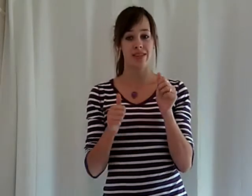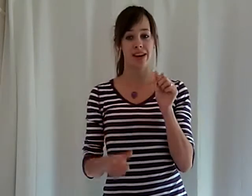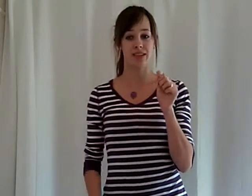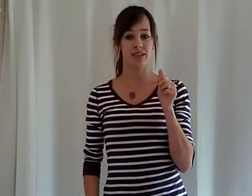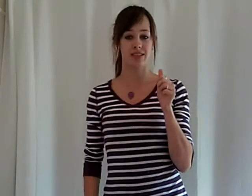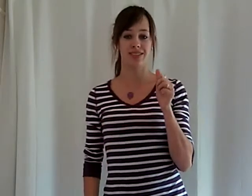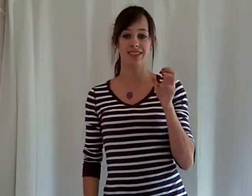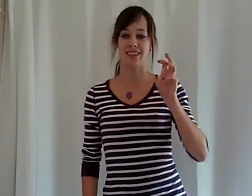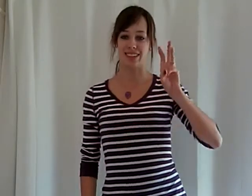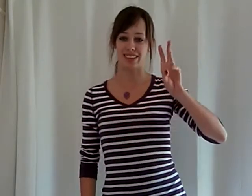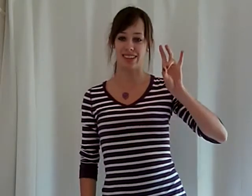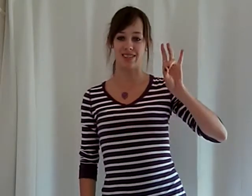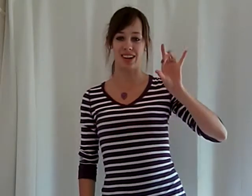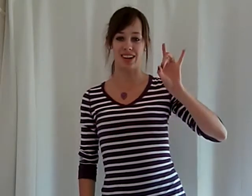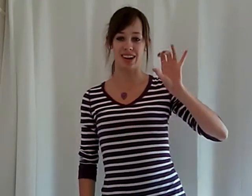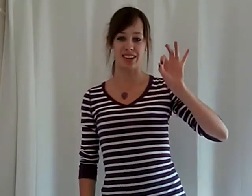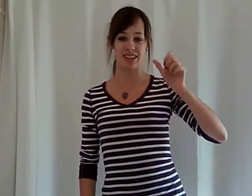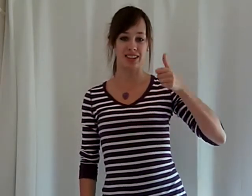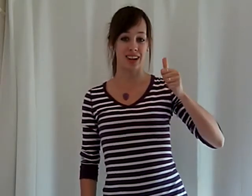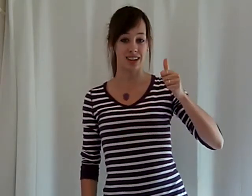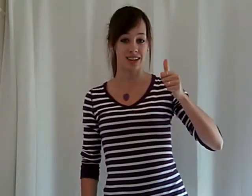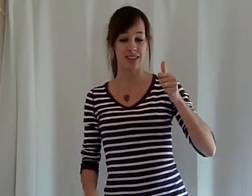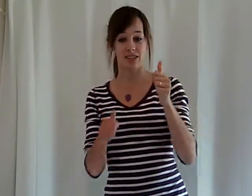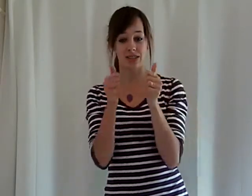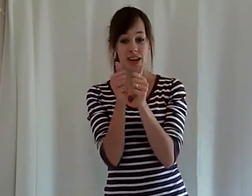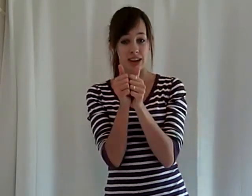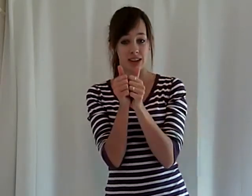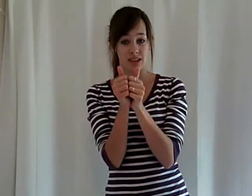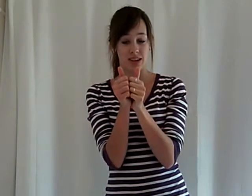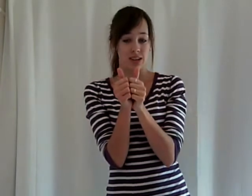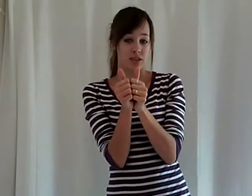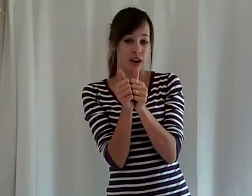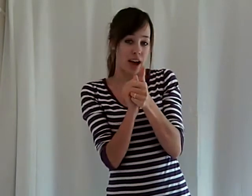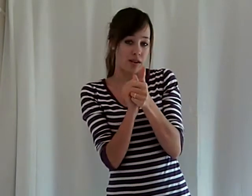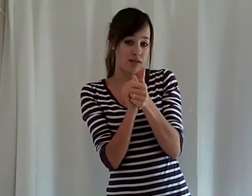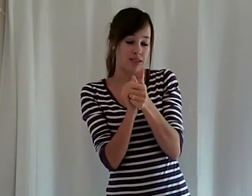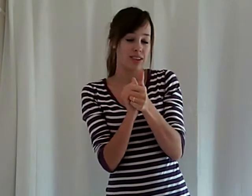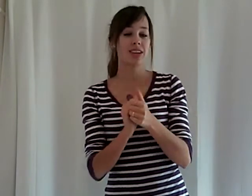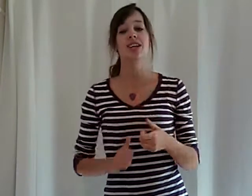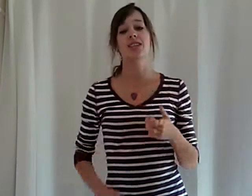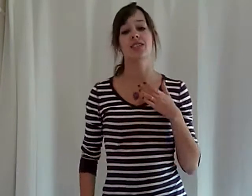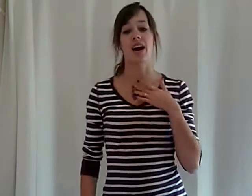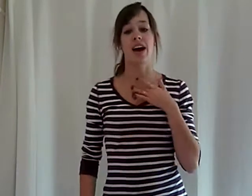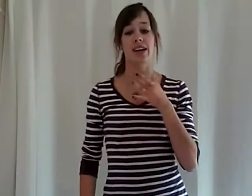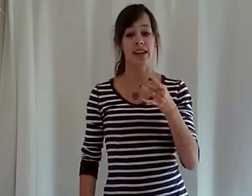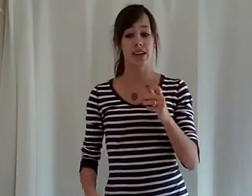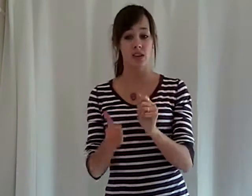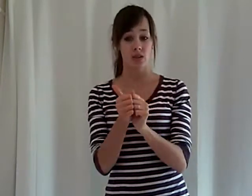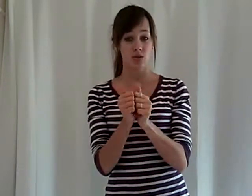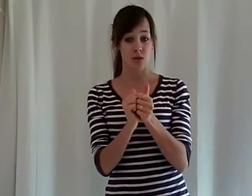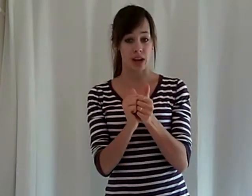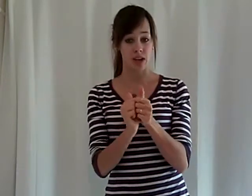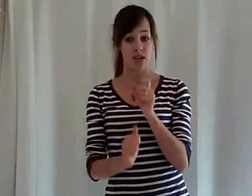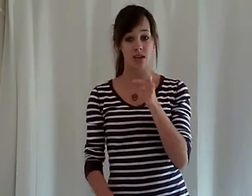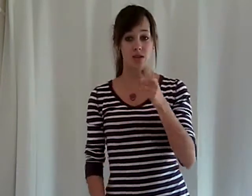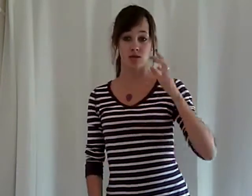And that's, three, six, seven, eight, nine, ten. So ten. You can go how. So I like the way you